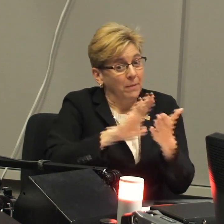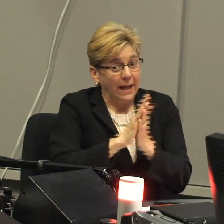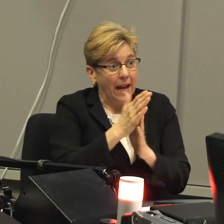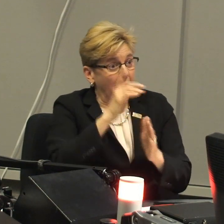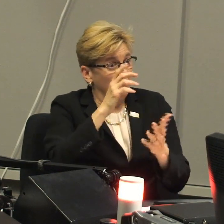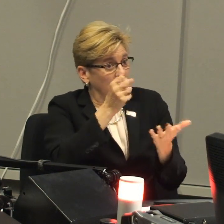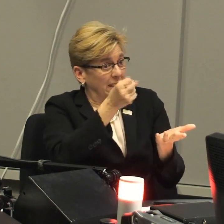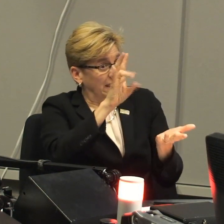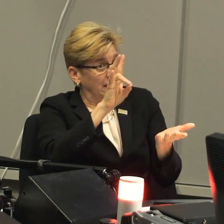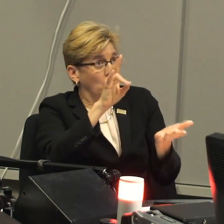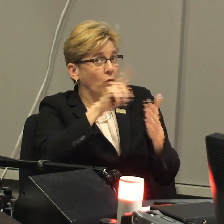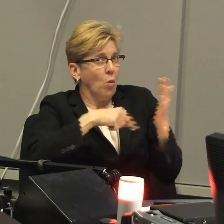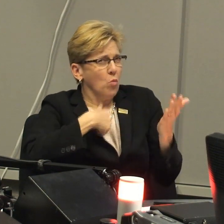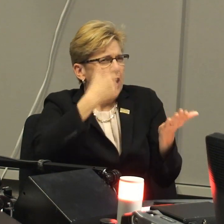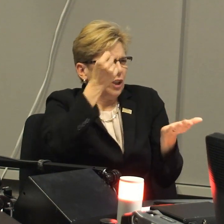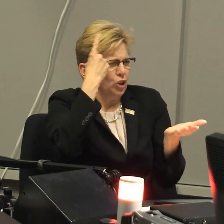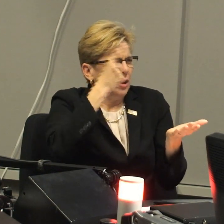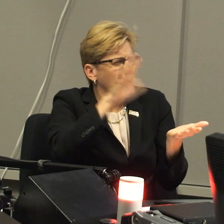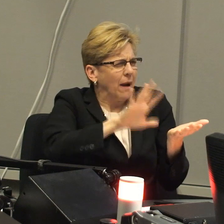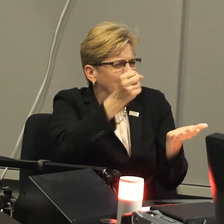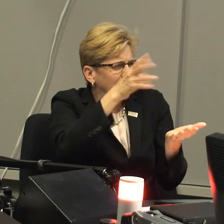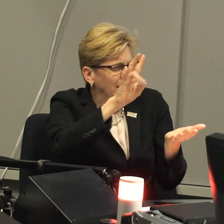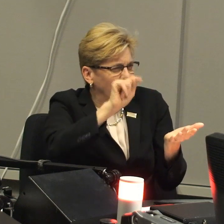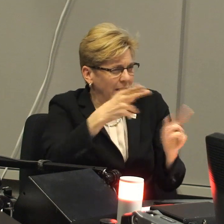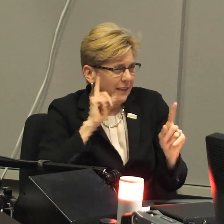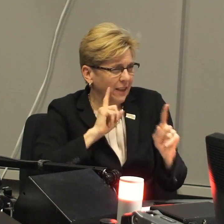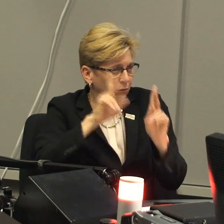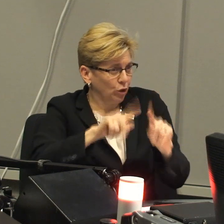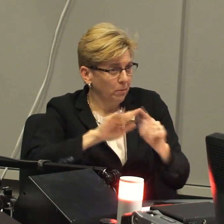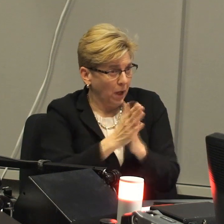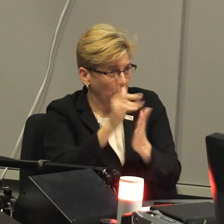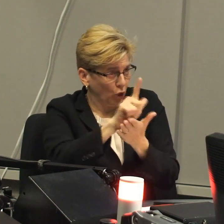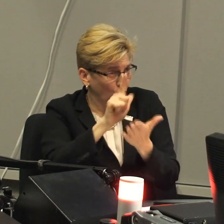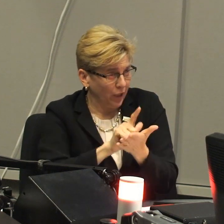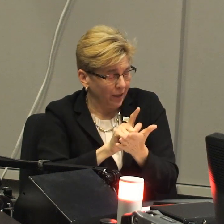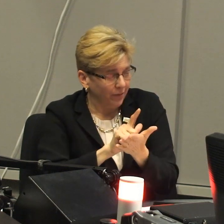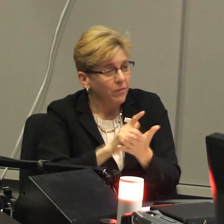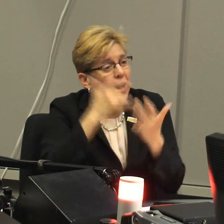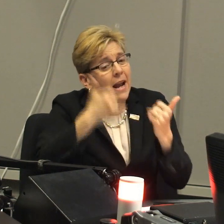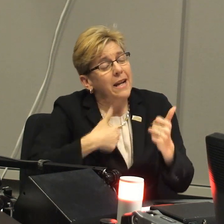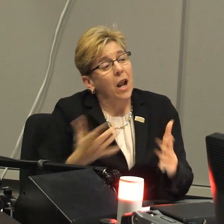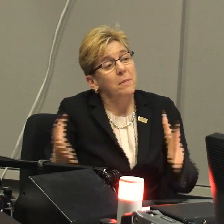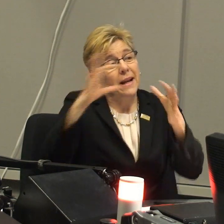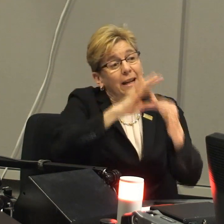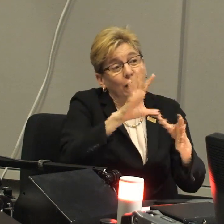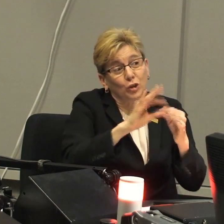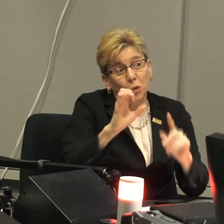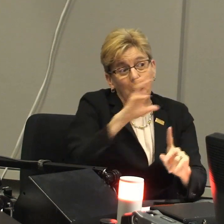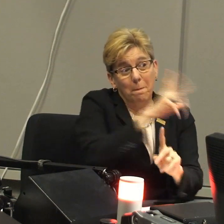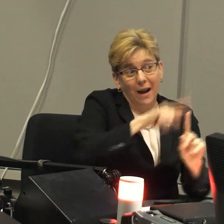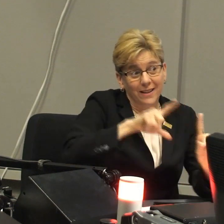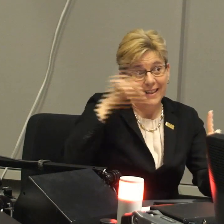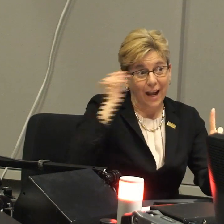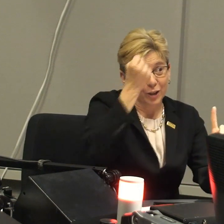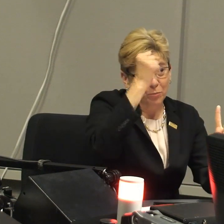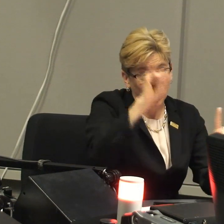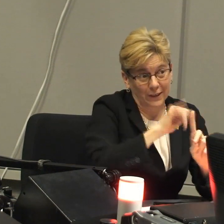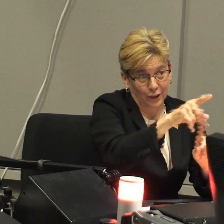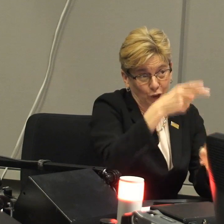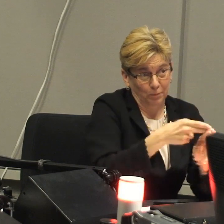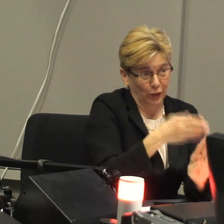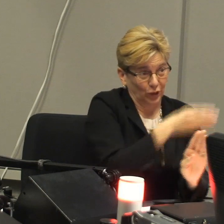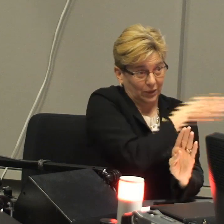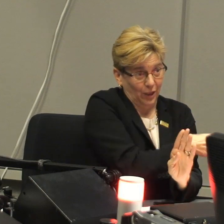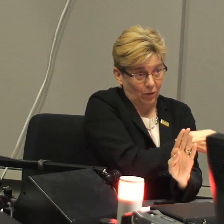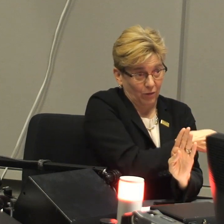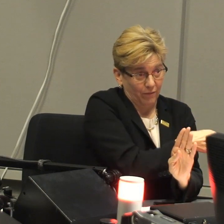well, of course, in the end, but I went on to become, from what I understood, the 17th deaf person to become an attorney. Now, let me connect